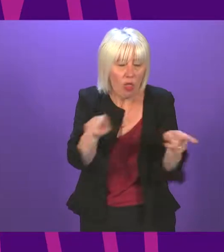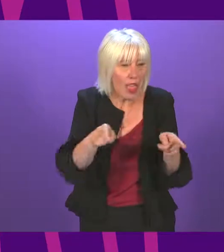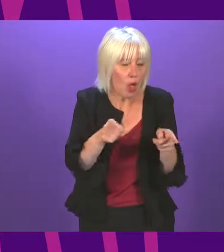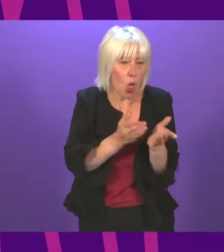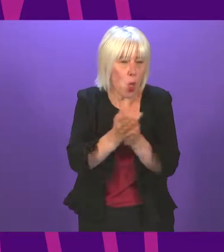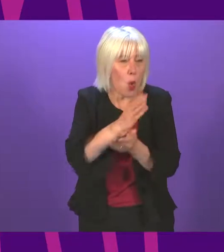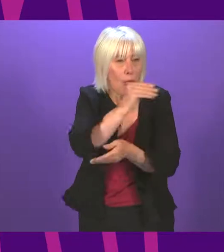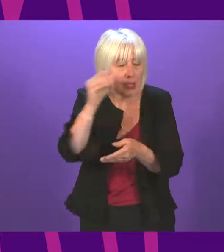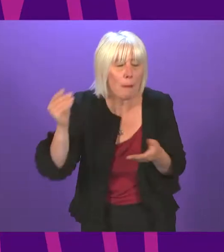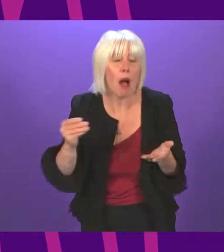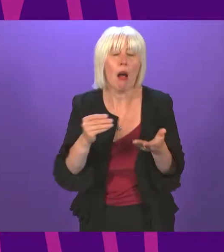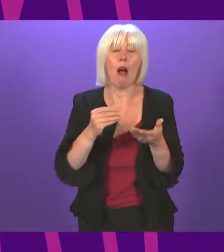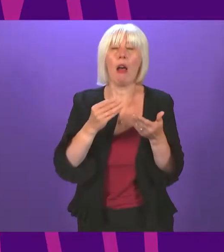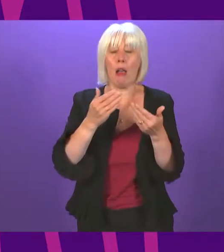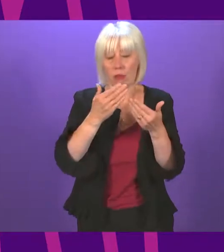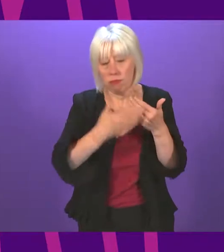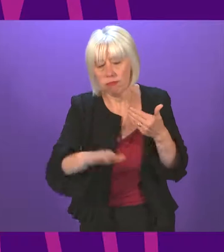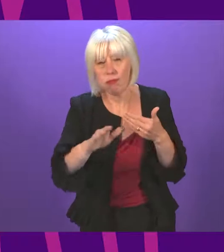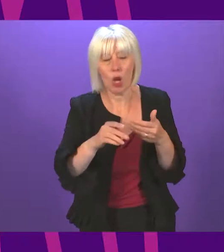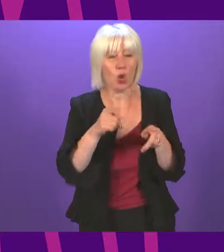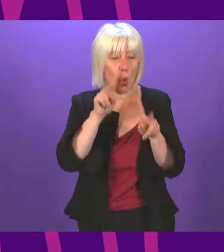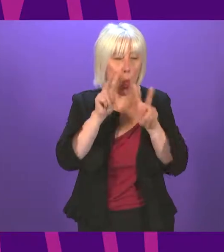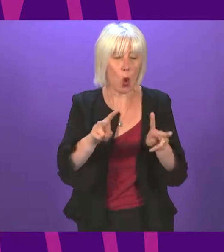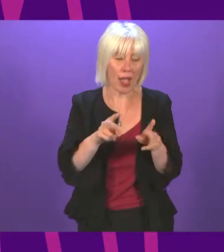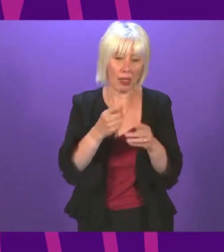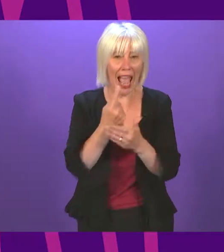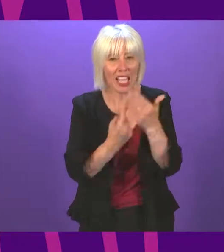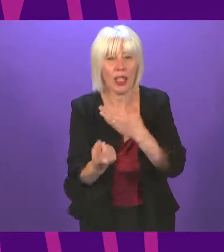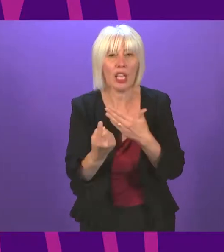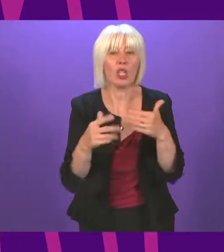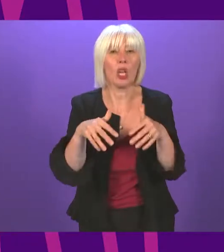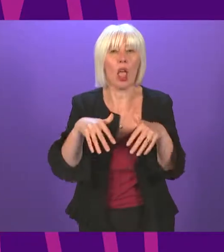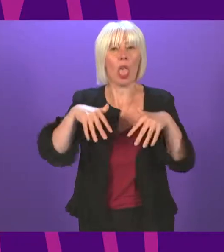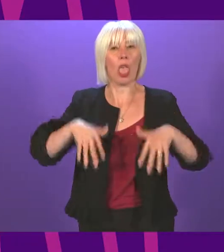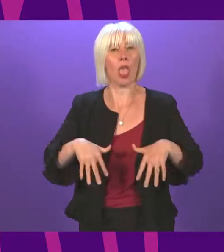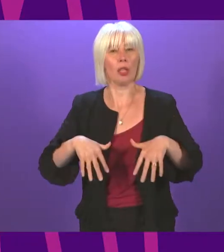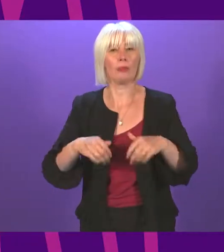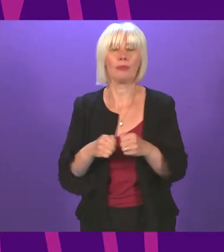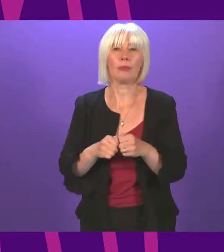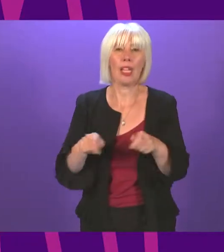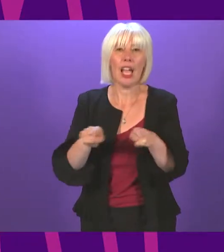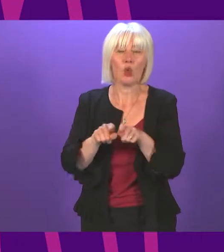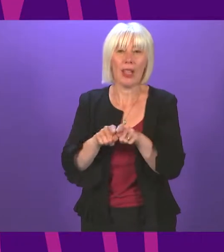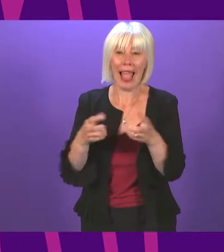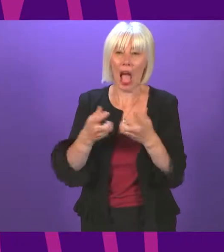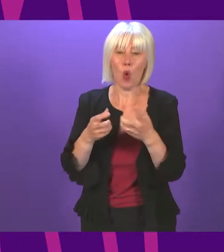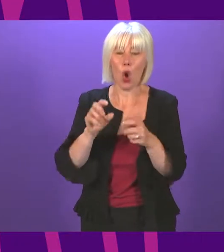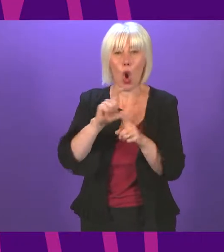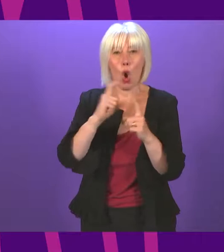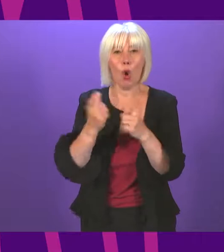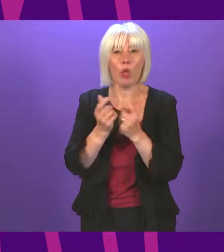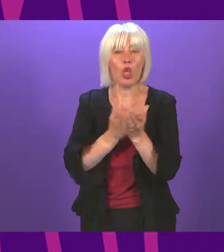summer and into early 2022. We are also working to better connect communities across Scotland